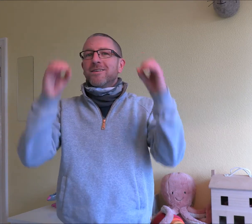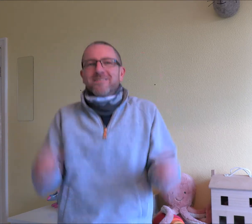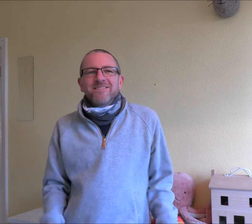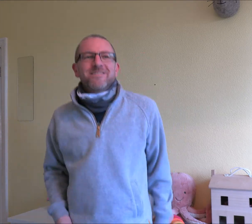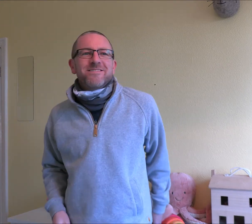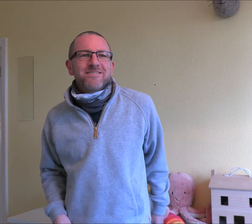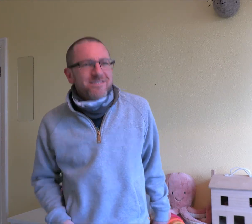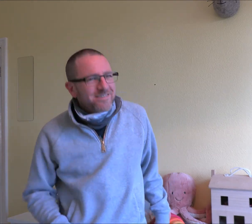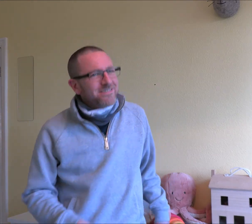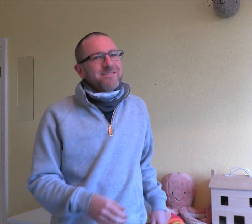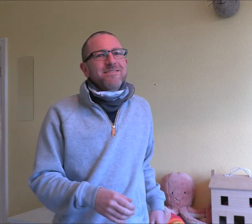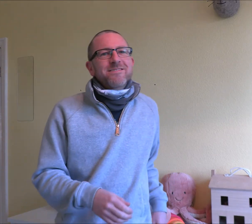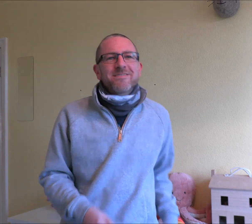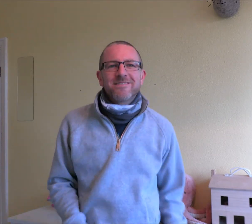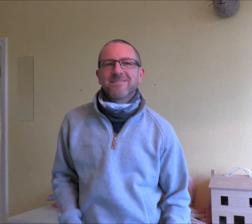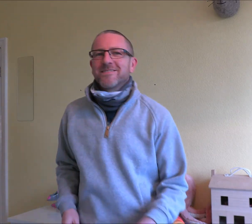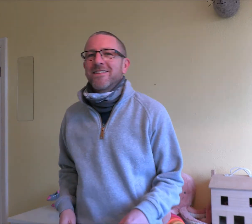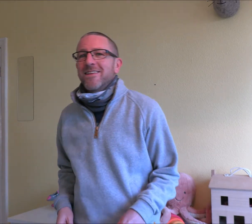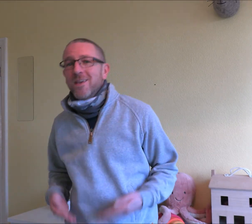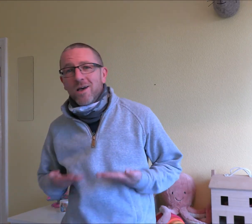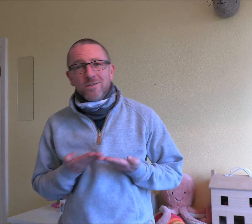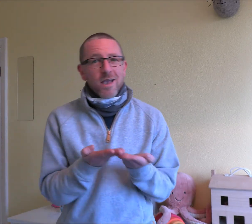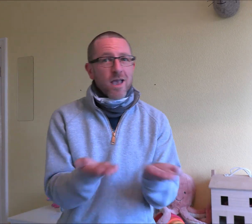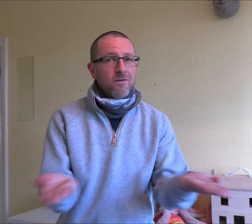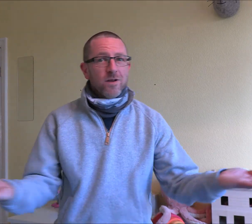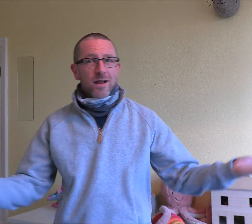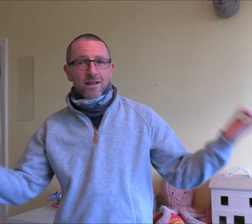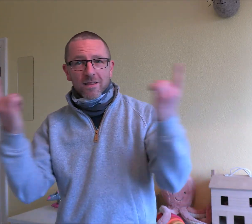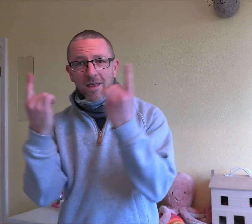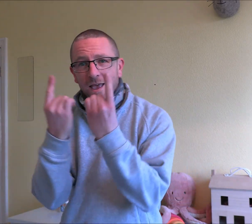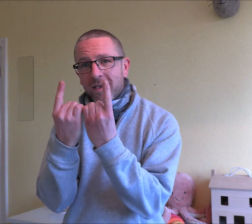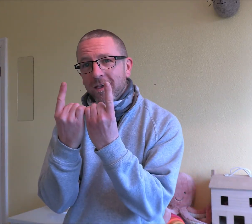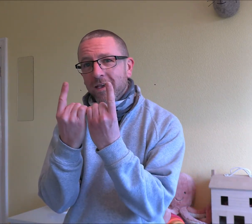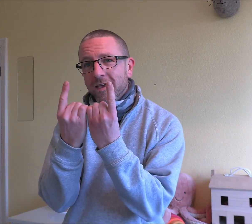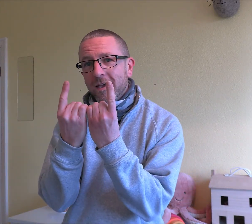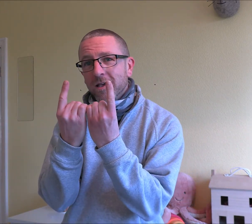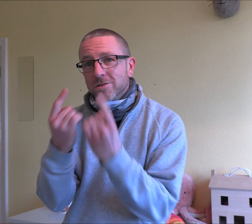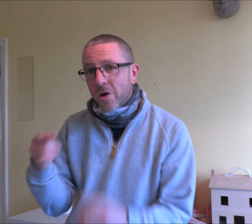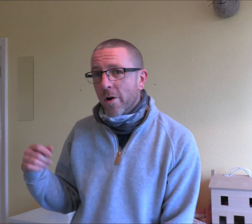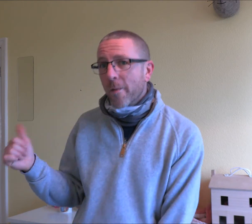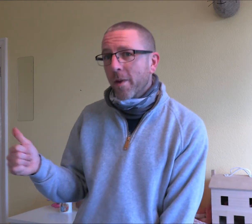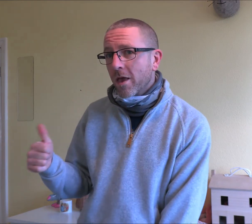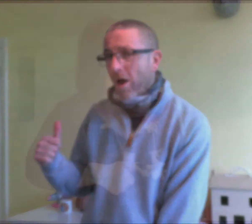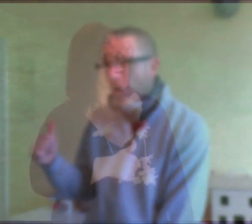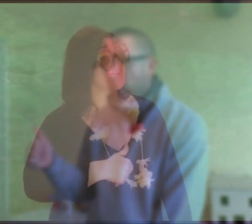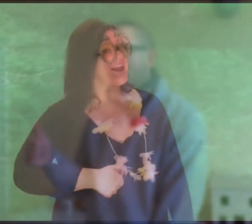Cause every little thing gonna be alright